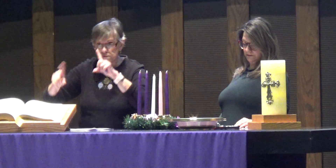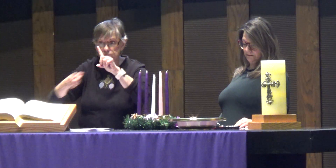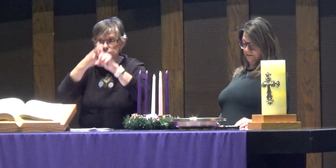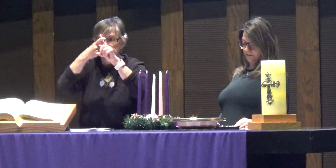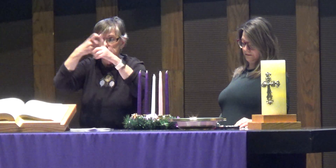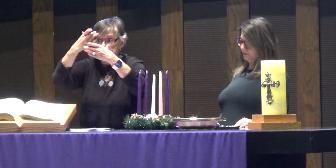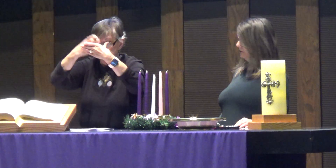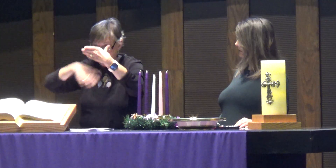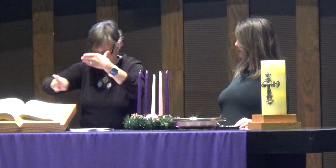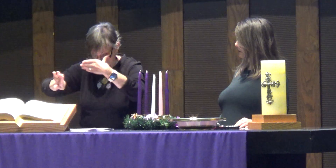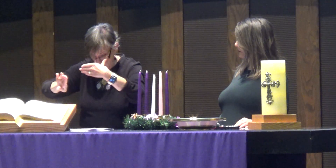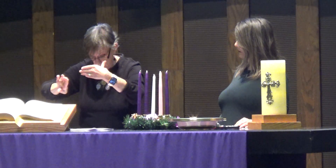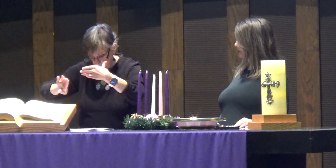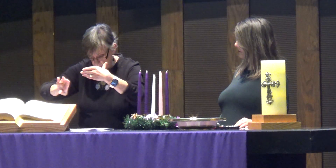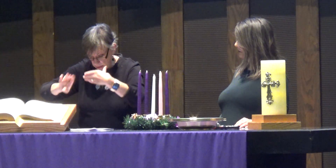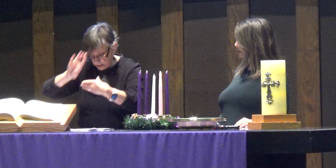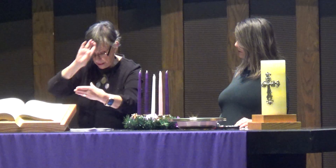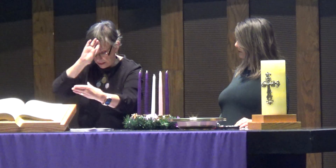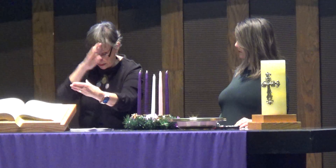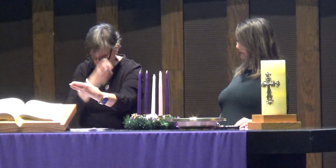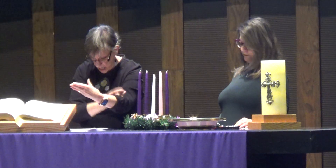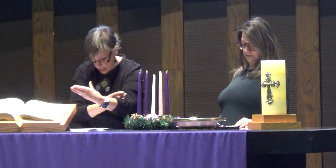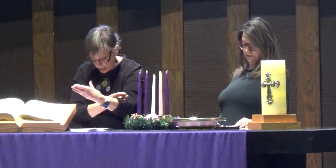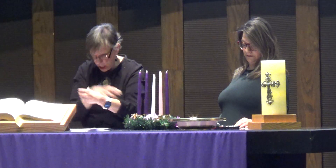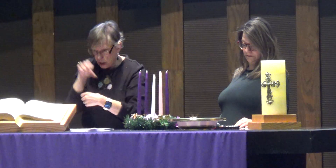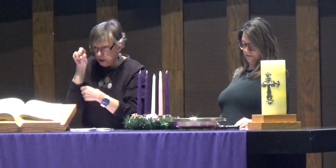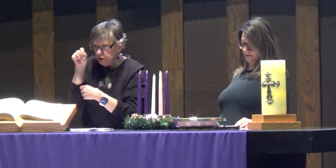And she gave birth to her firstborn, a son.